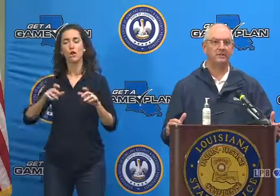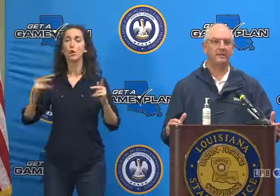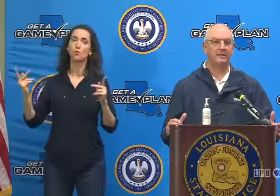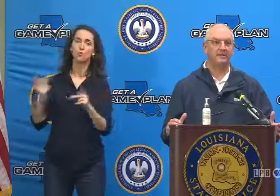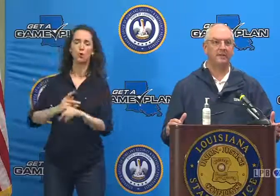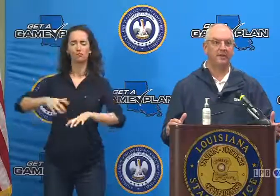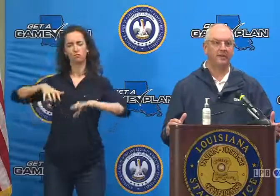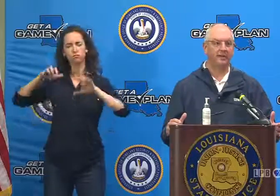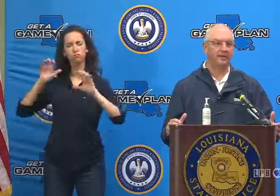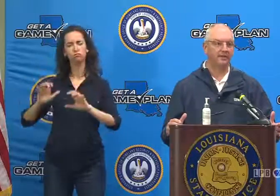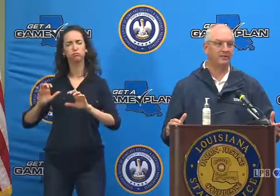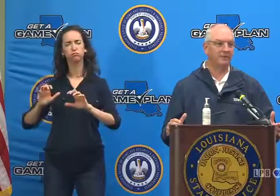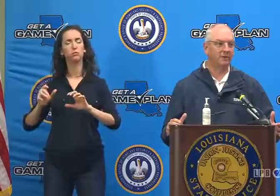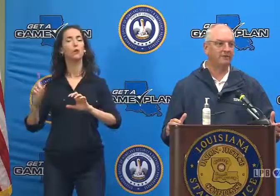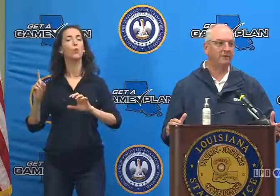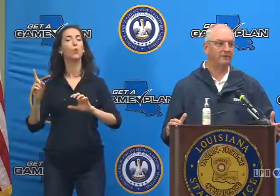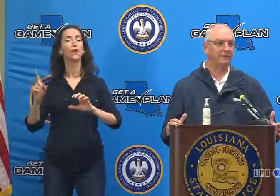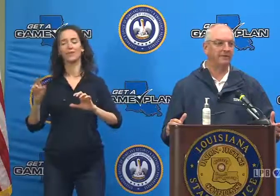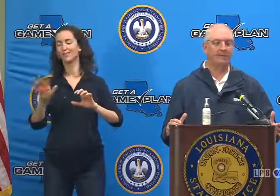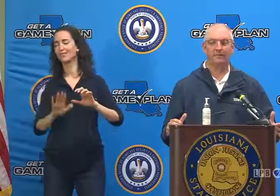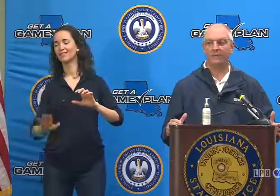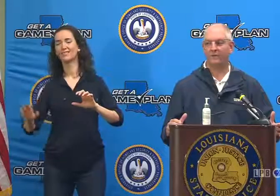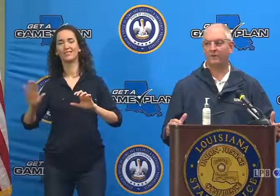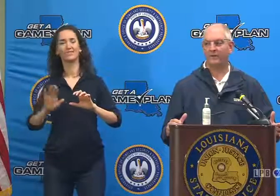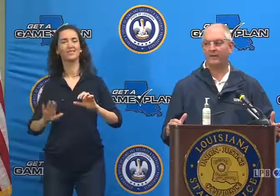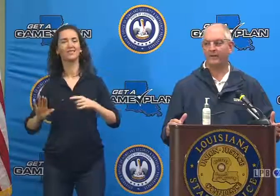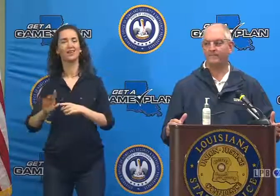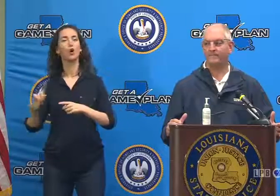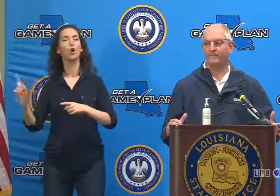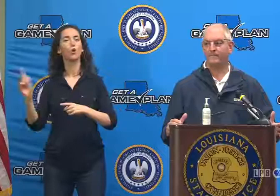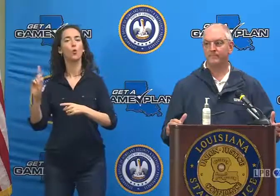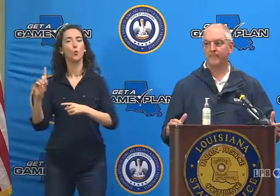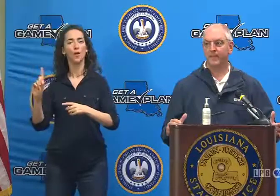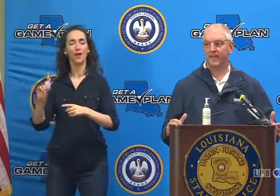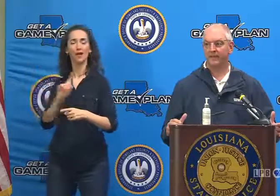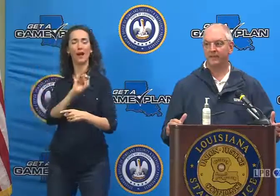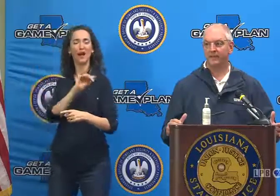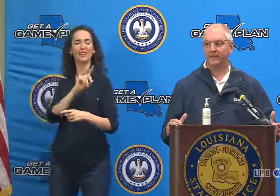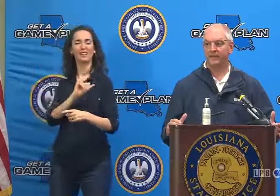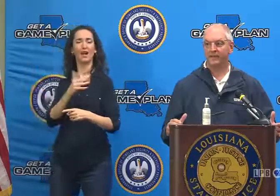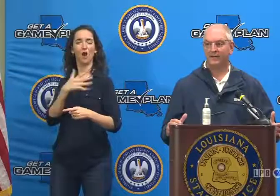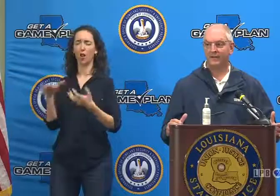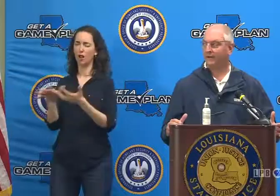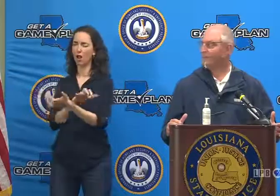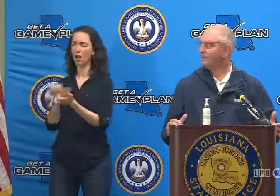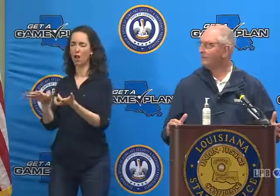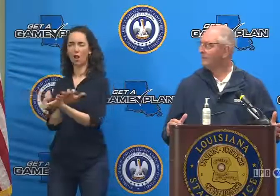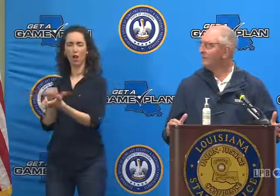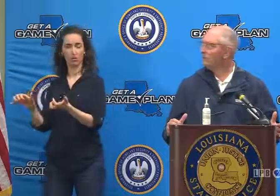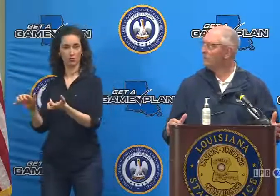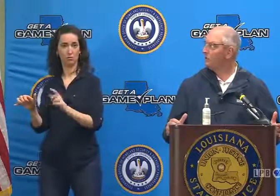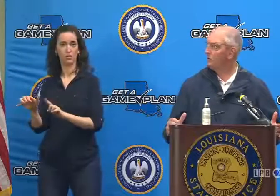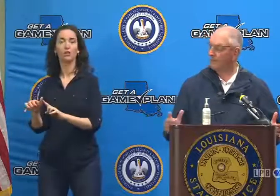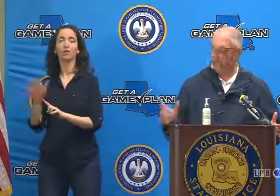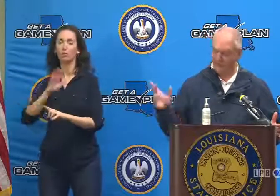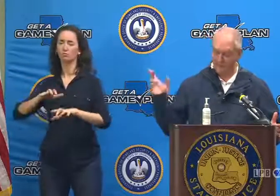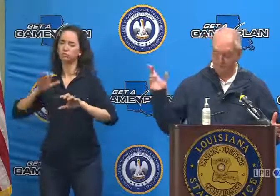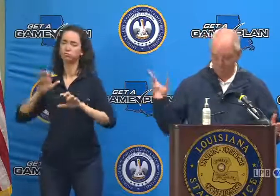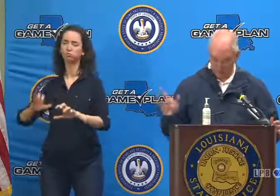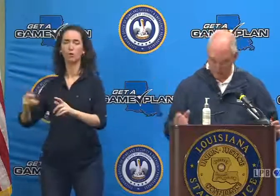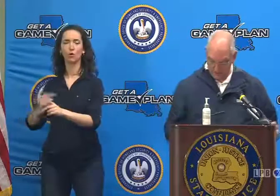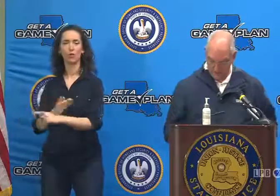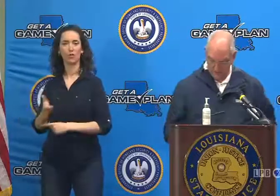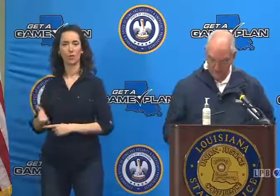expected to fall in areas that were most devastated by Hurricane Ida down in southeast Louisiana,